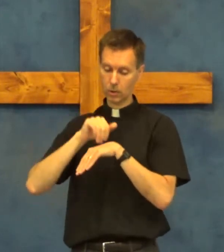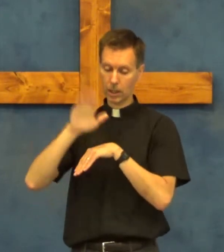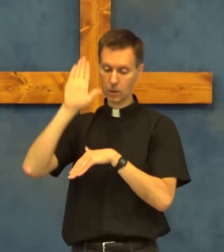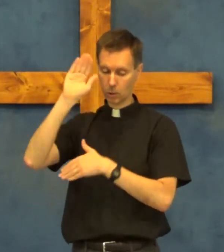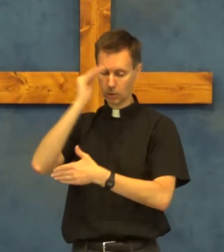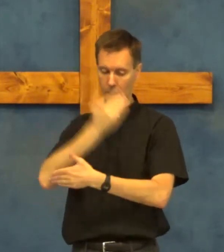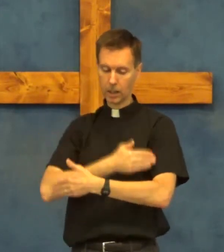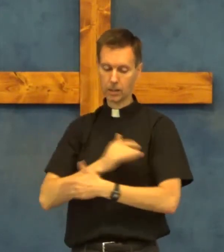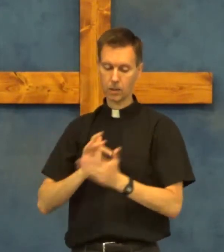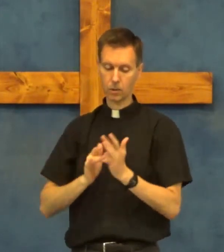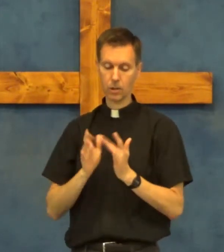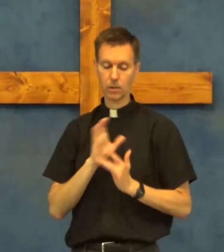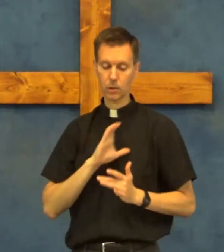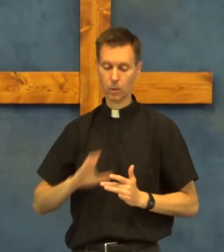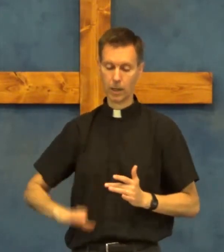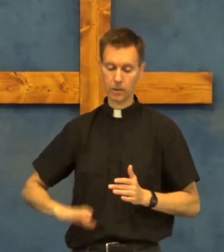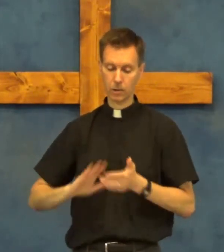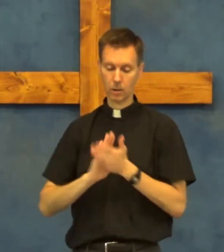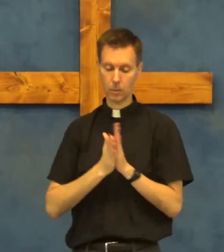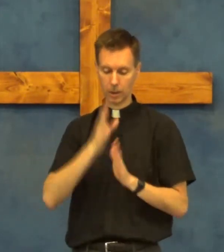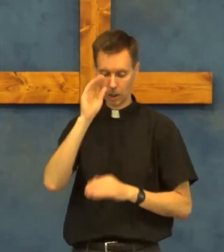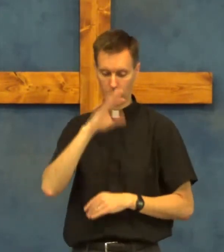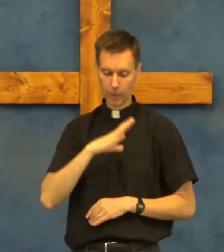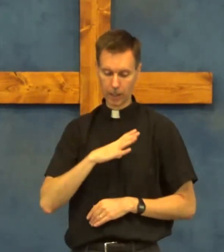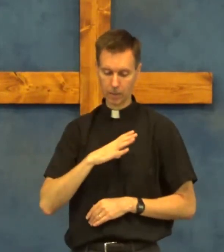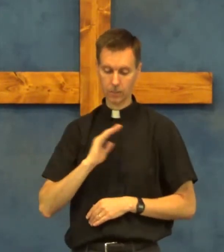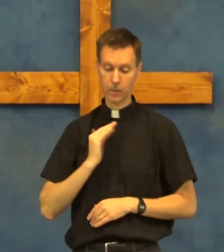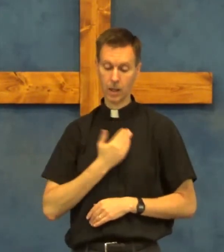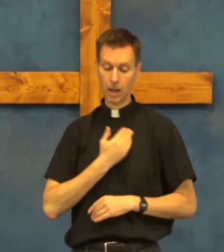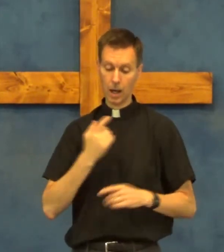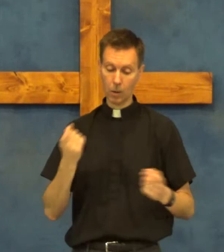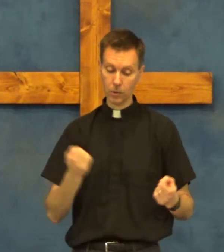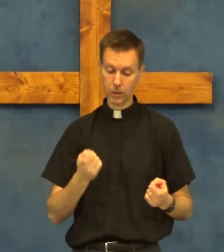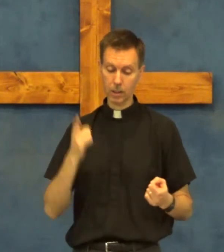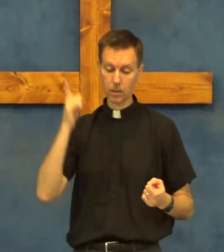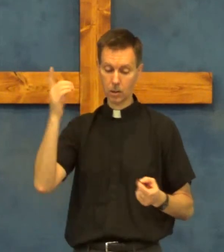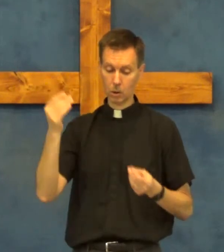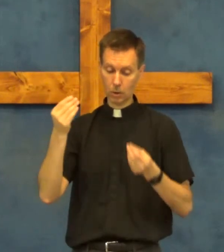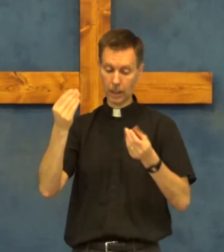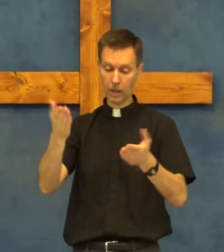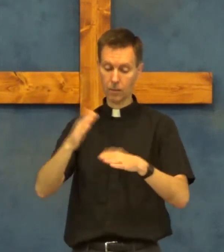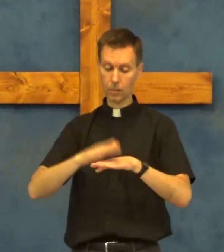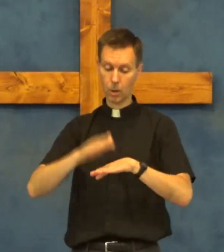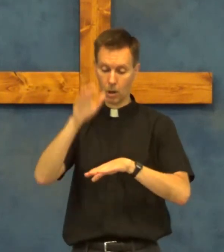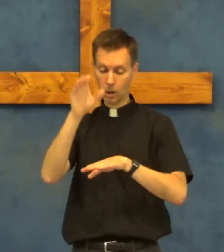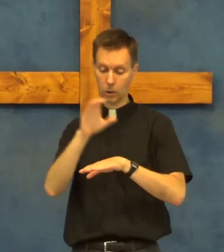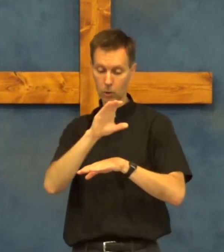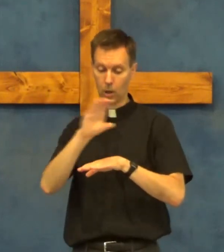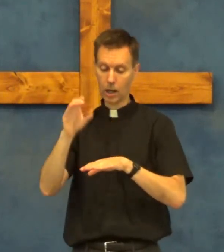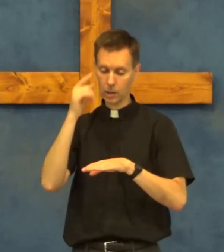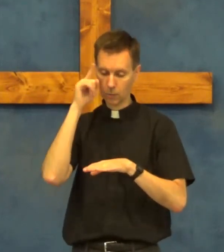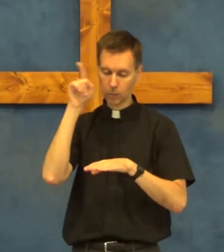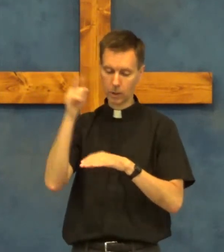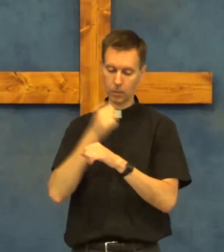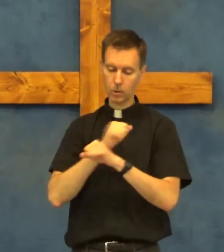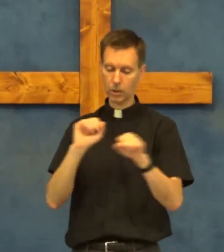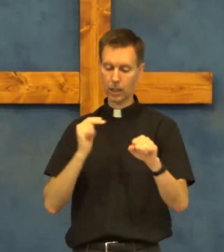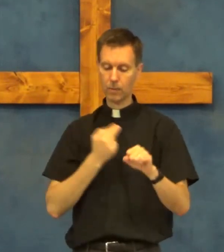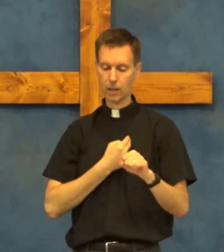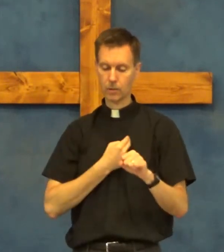sent your son Jesus Christ to become a man our sin you gave on the cross for him to save us